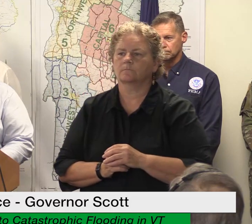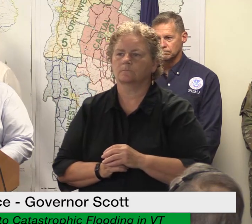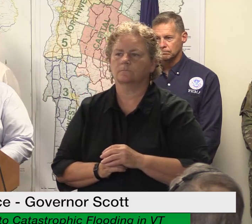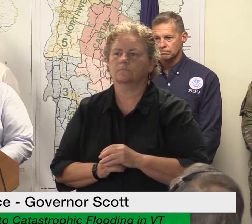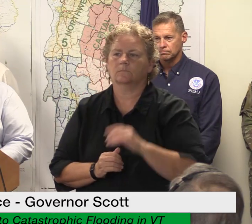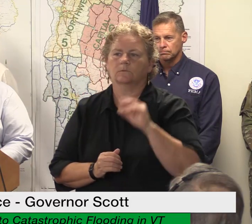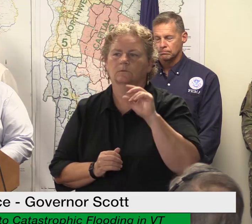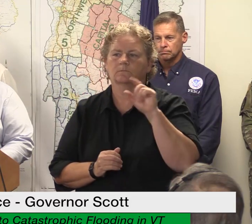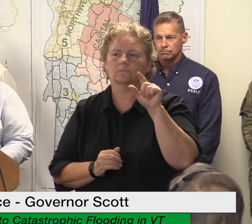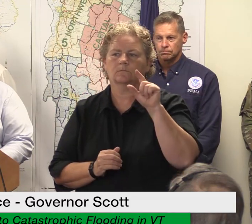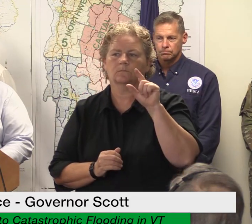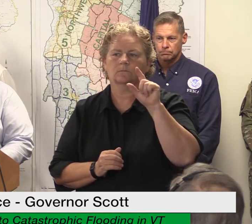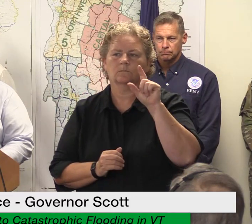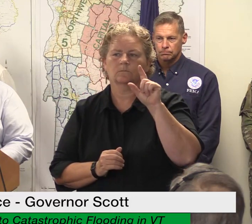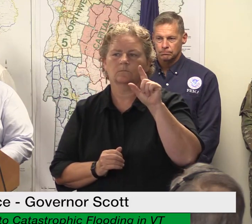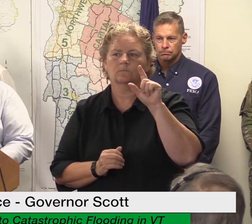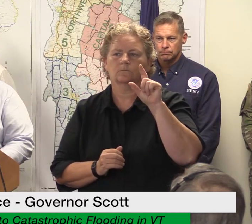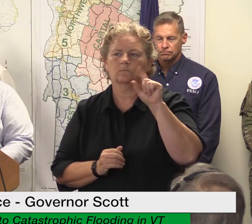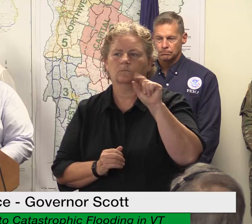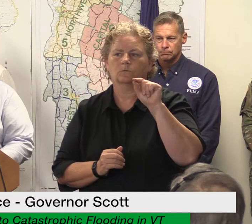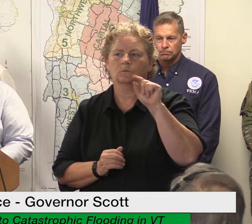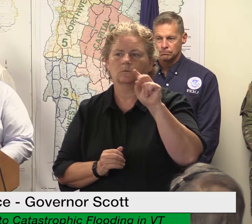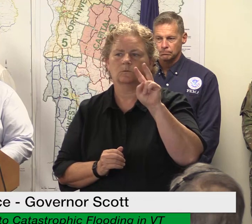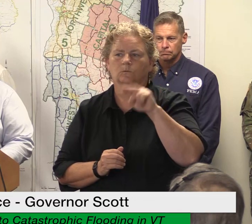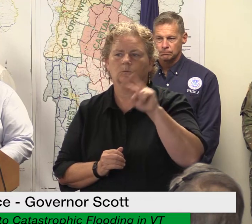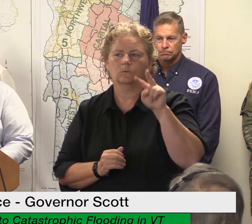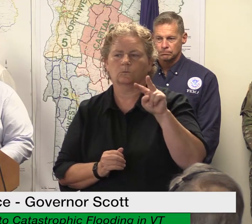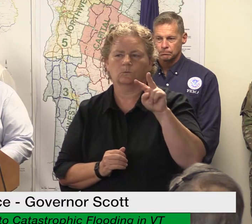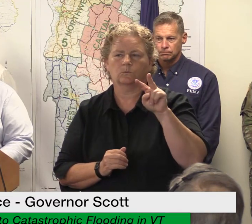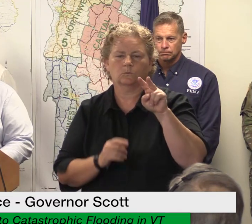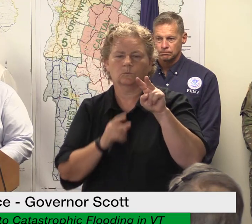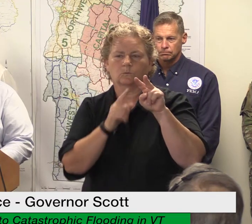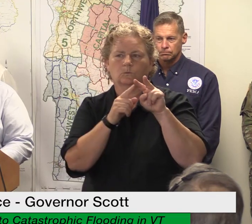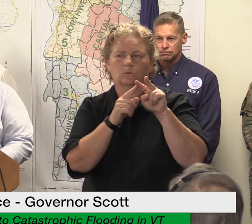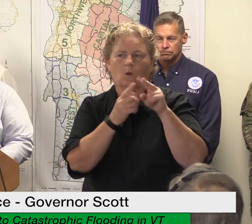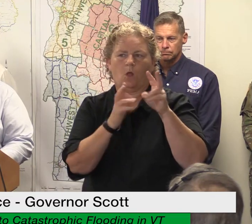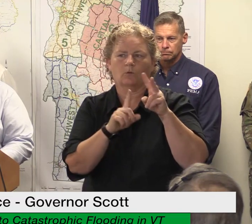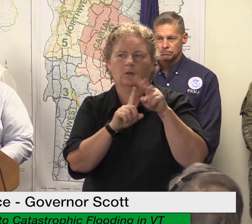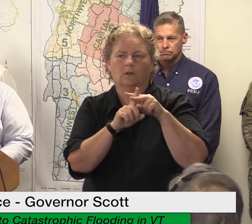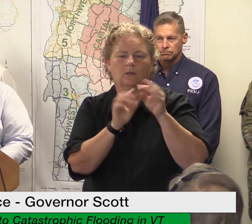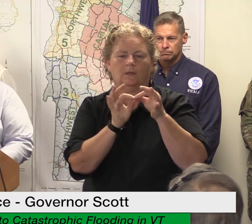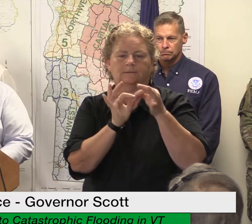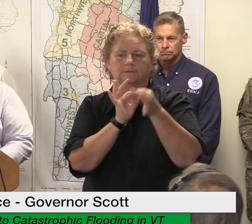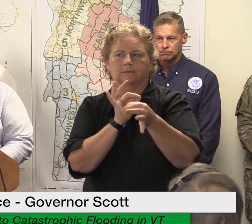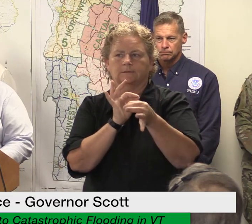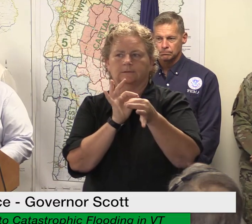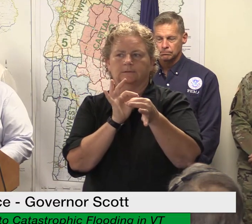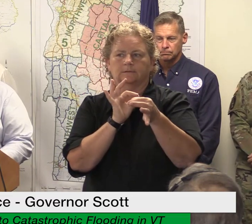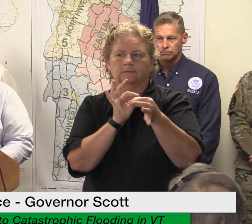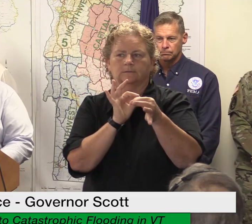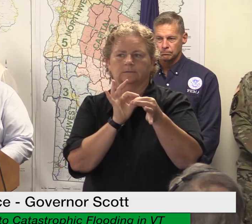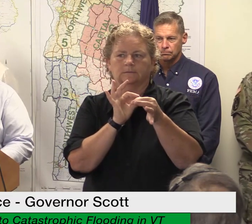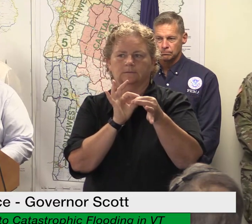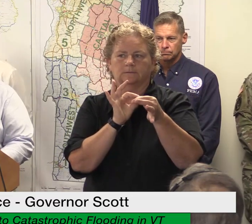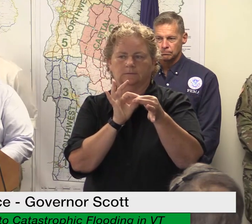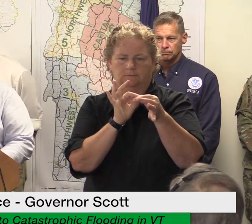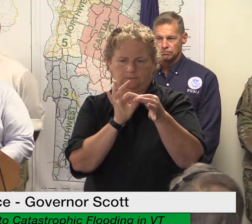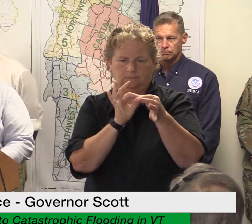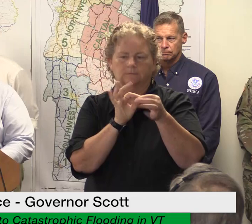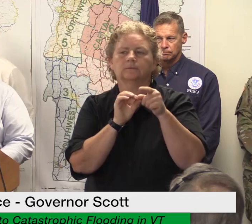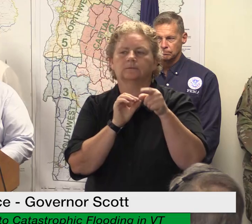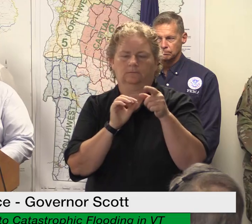a valid federal or vermont extension will automatically be moved from october 16th to november 15th